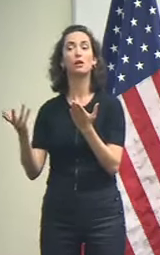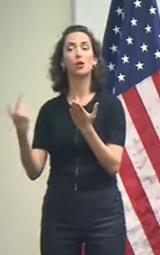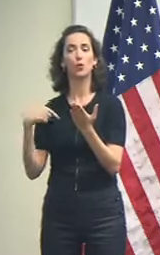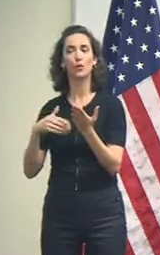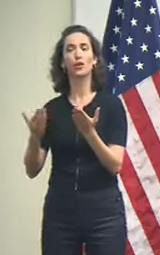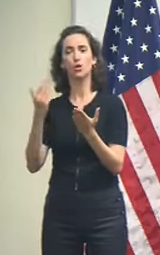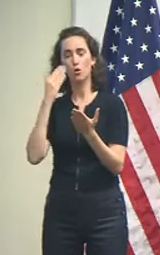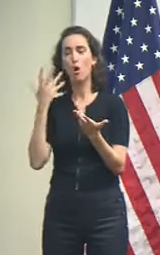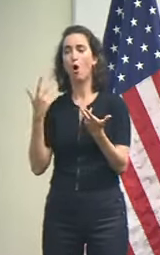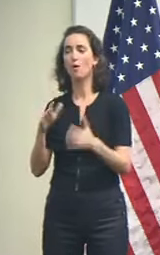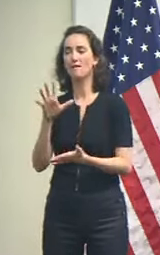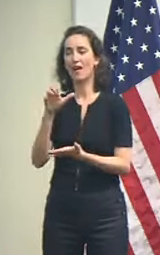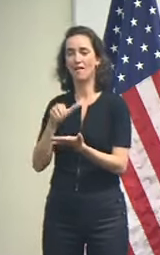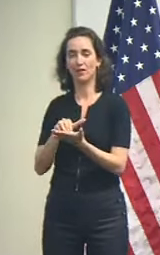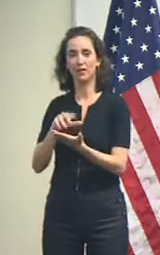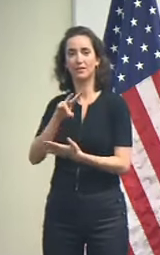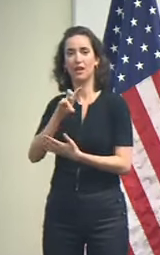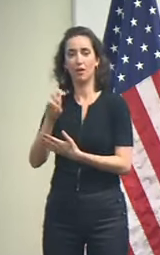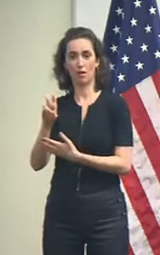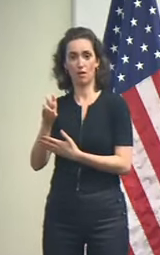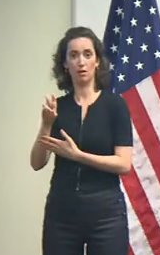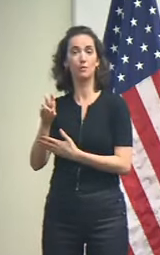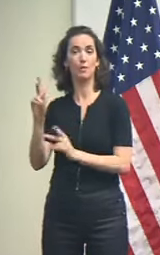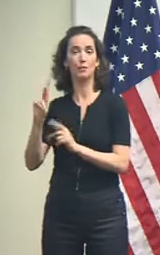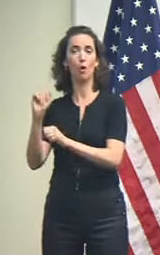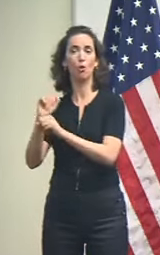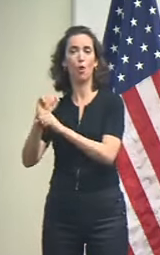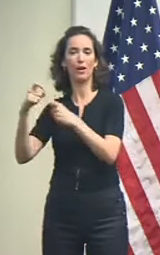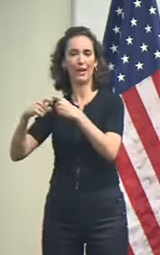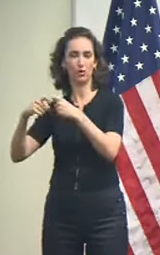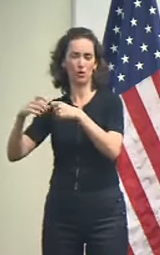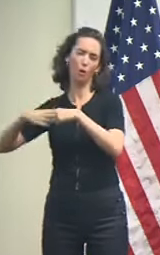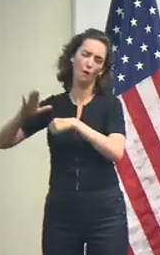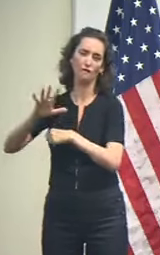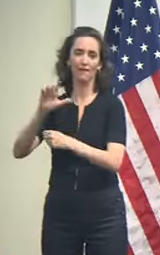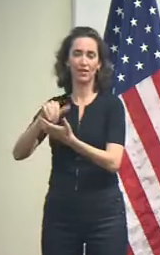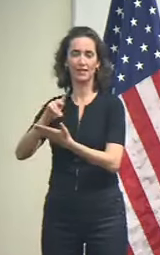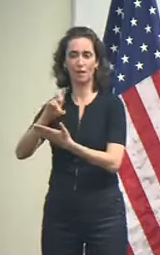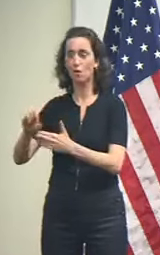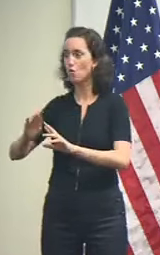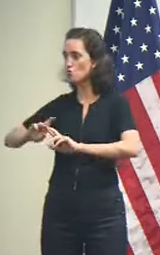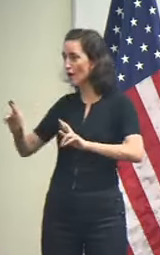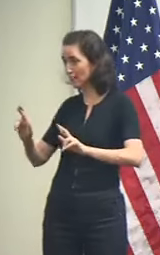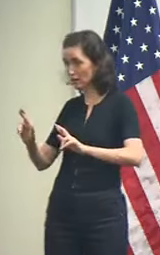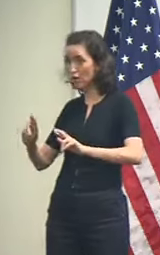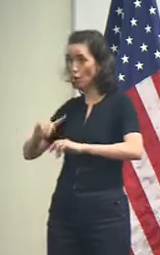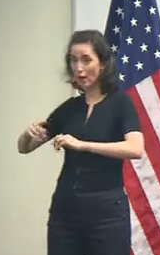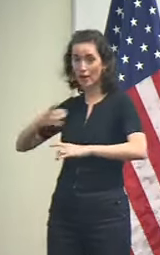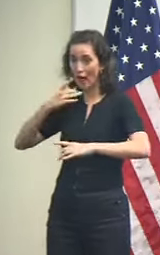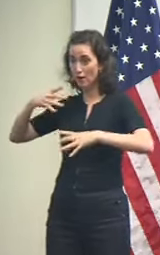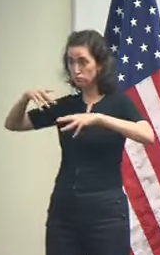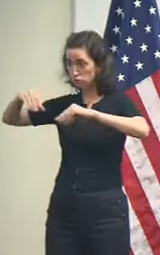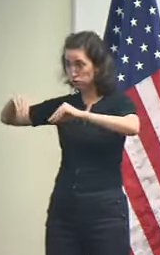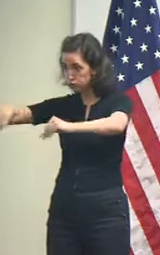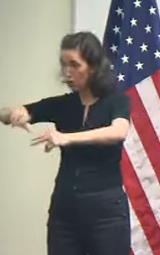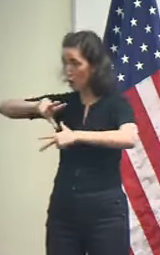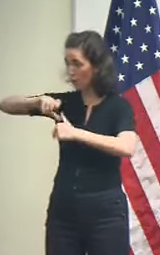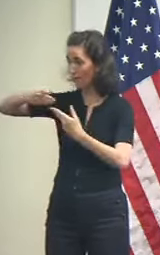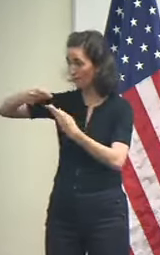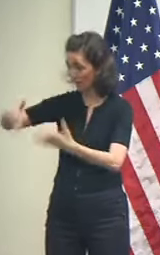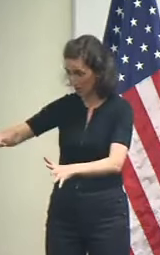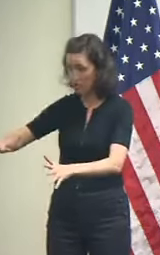,700 linemen who are staged to begin power restoration as quickly as possible tomorrow,